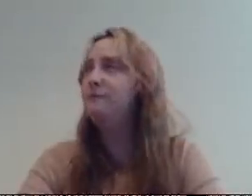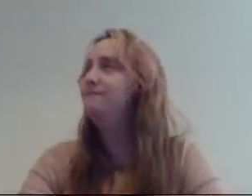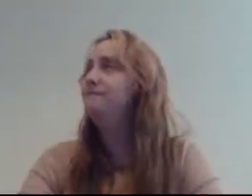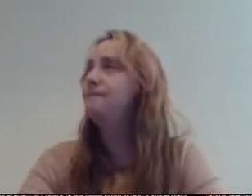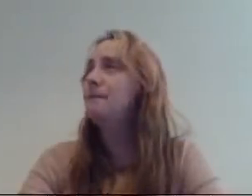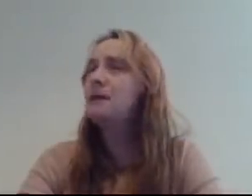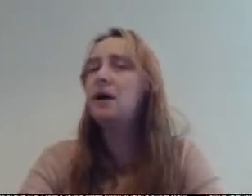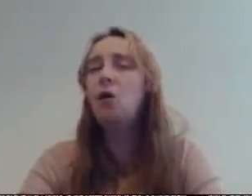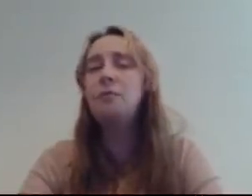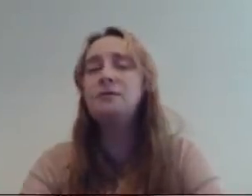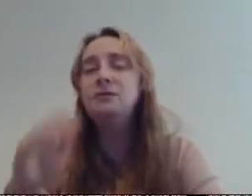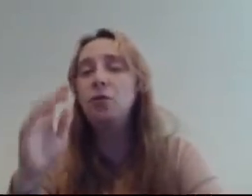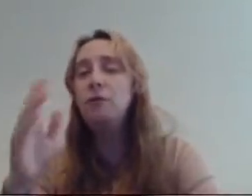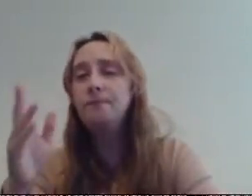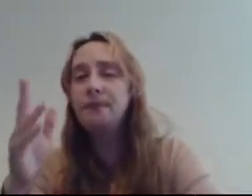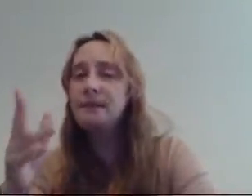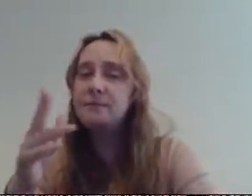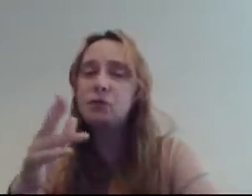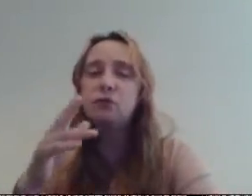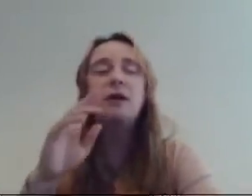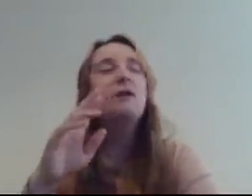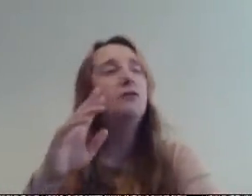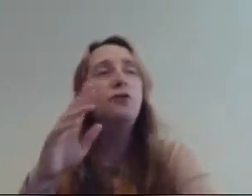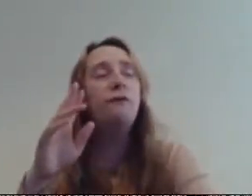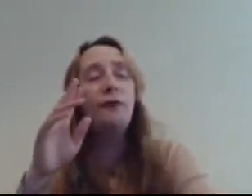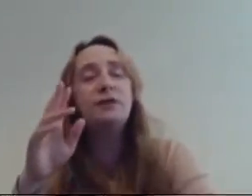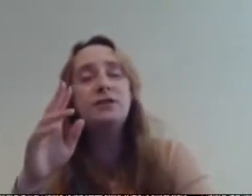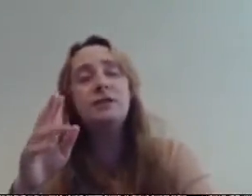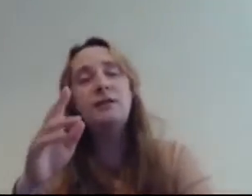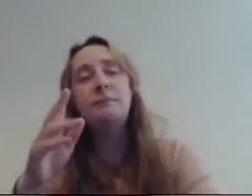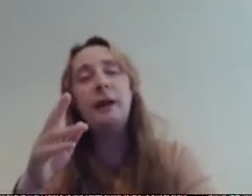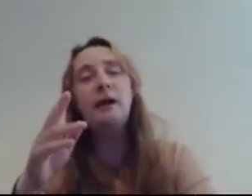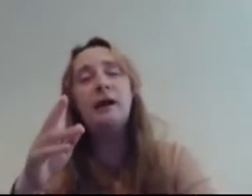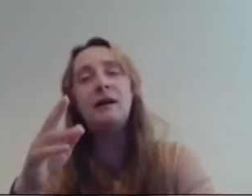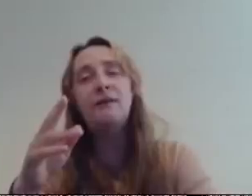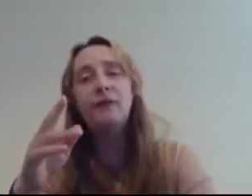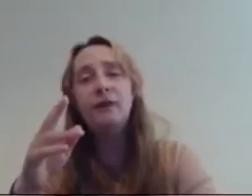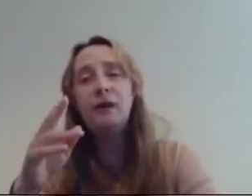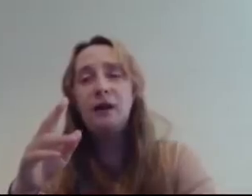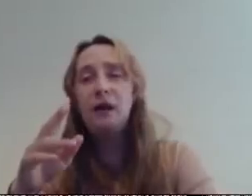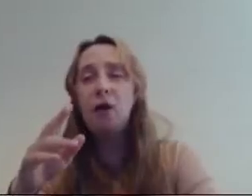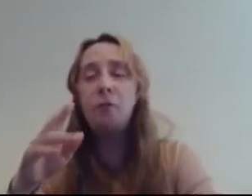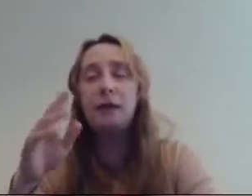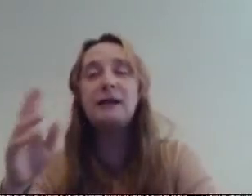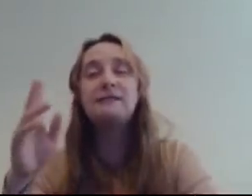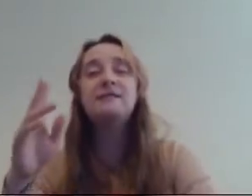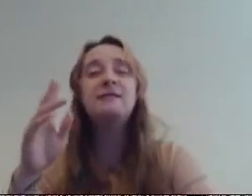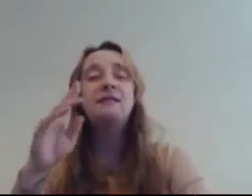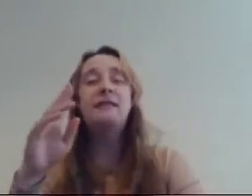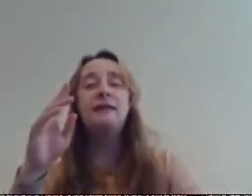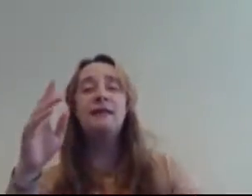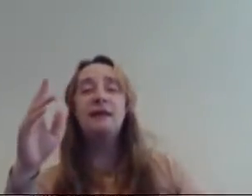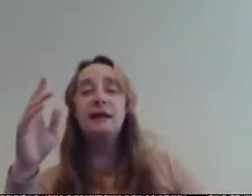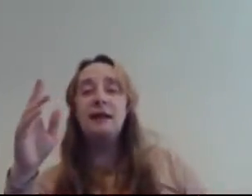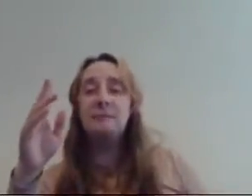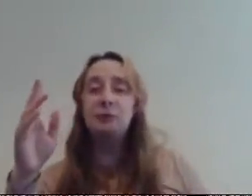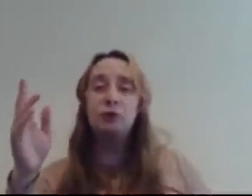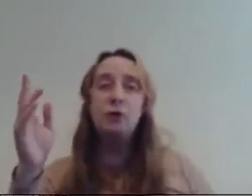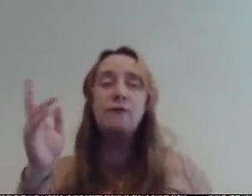but i hope this is no next episode does not finish the battle as i hope it lasts to episode 12